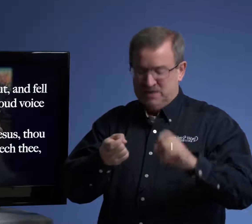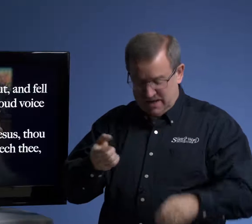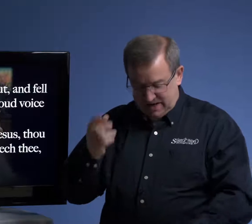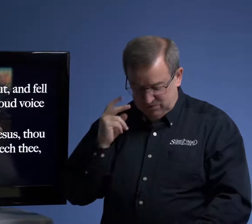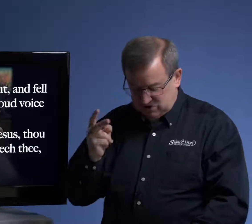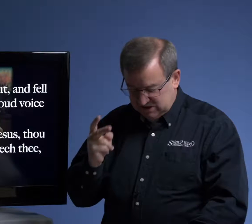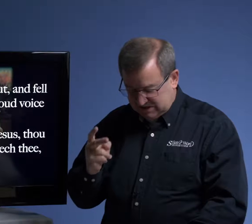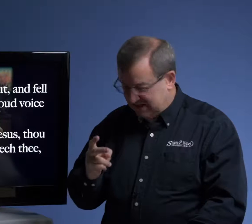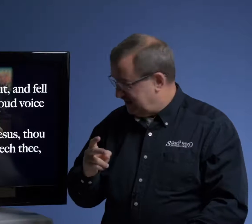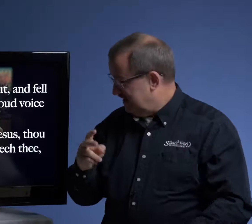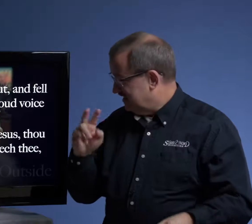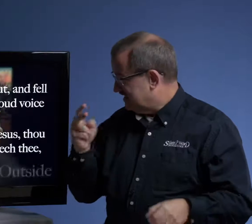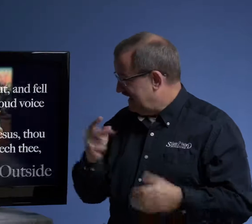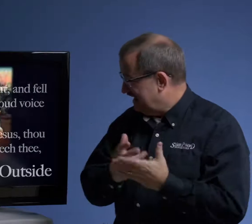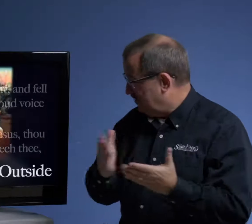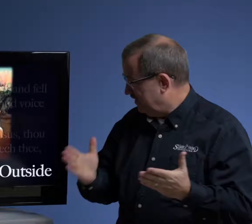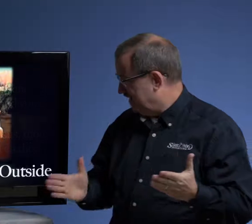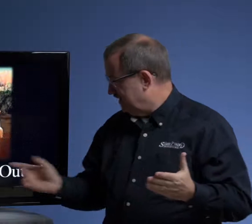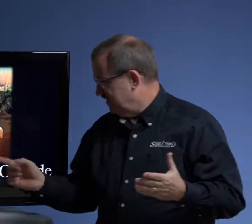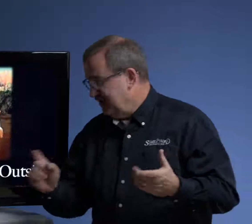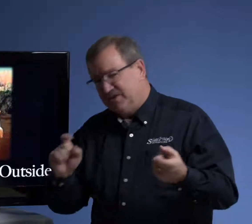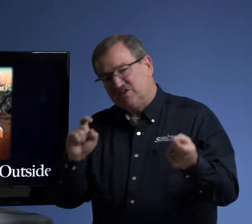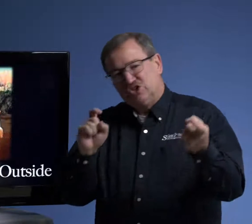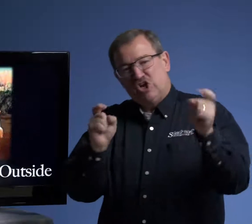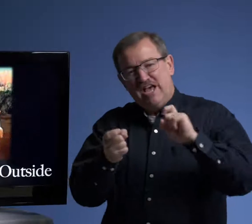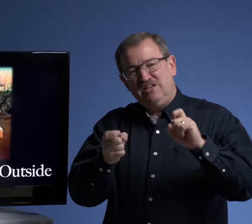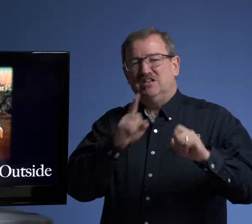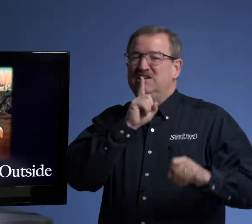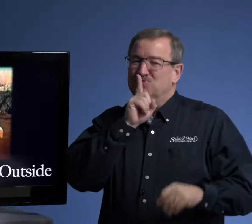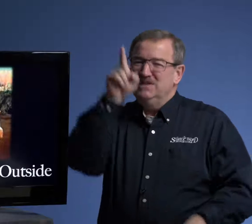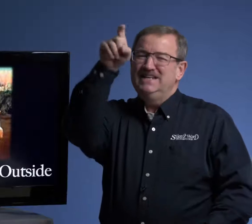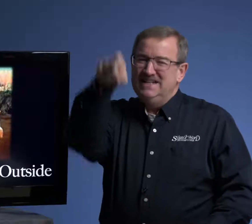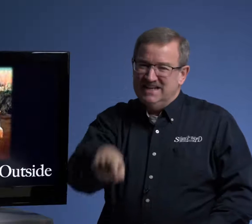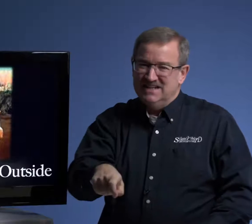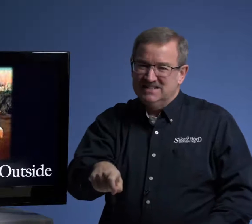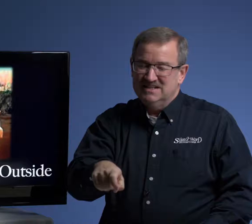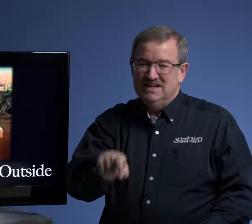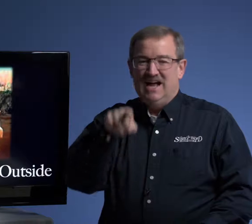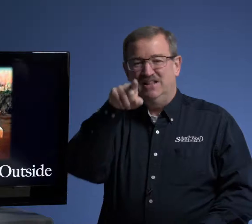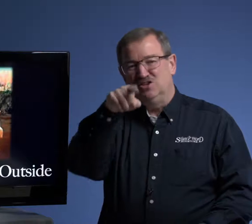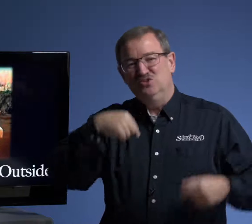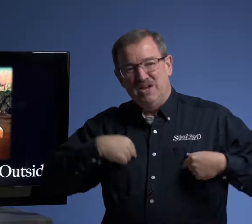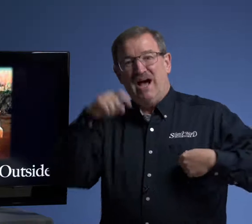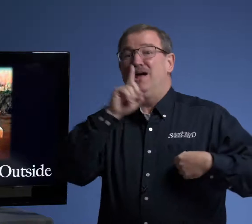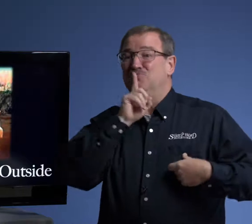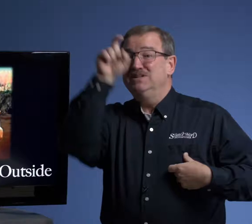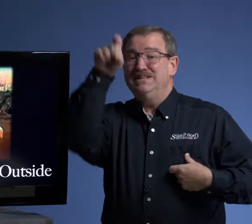And I want you to see the second part here is the change that he really needs and that you and I really